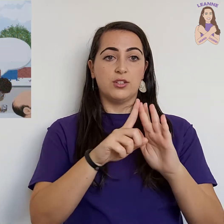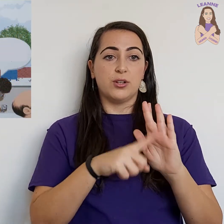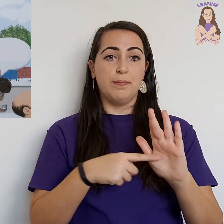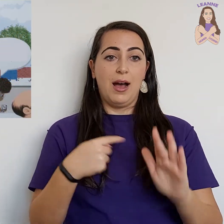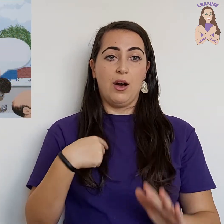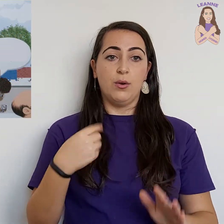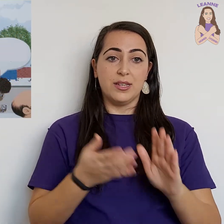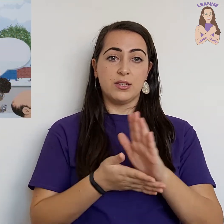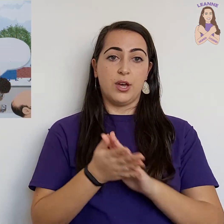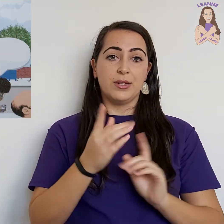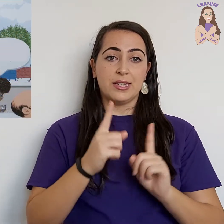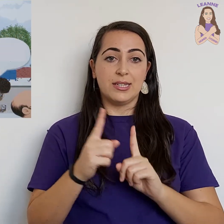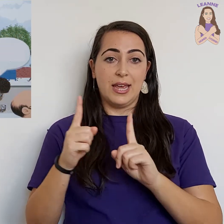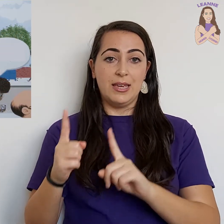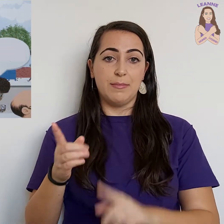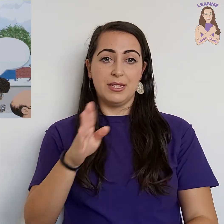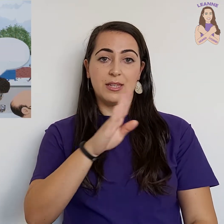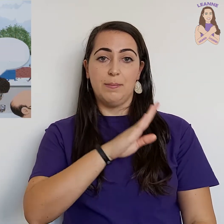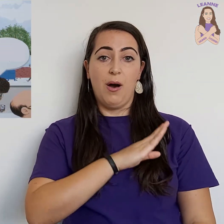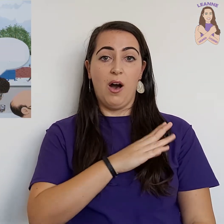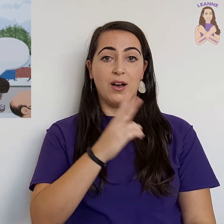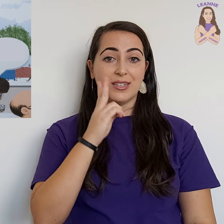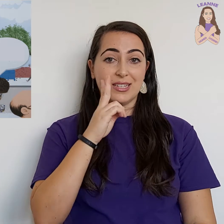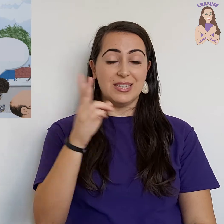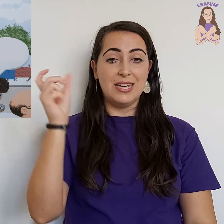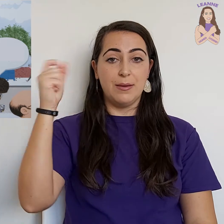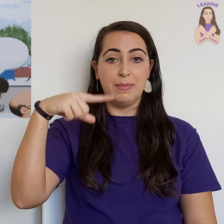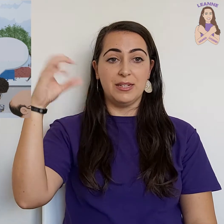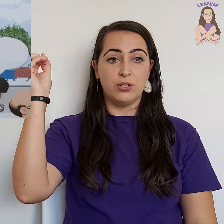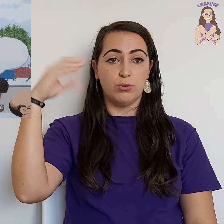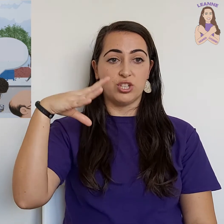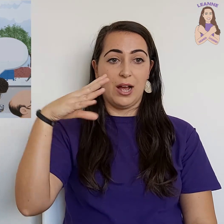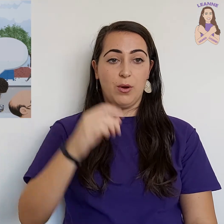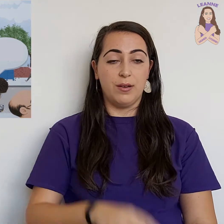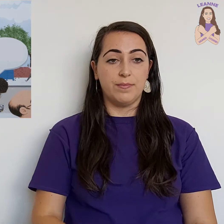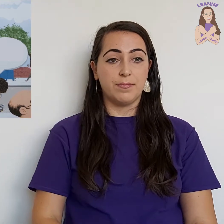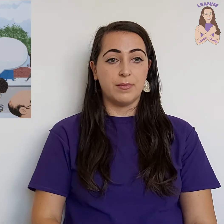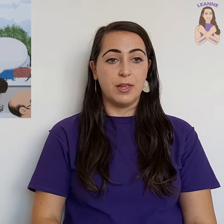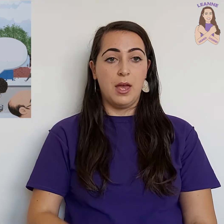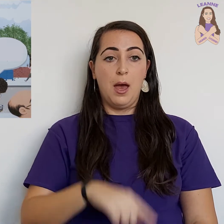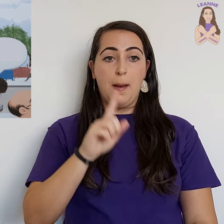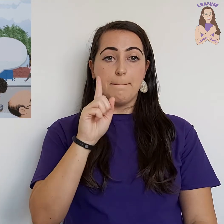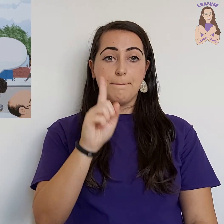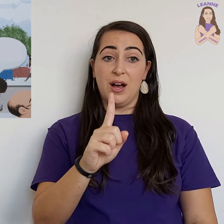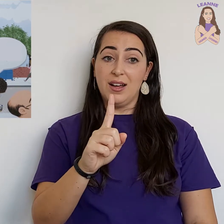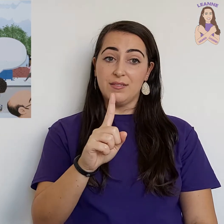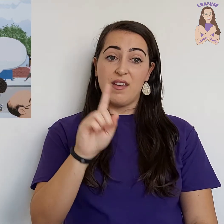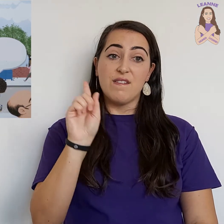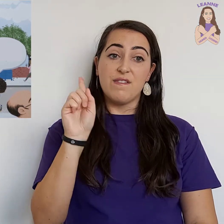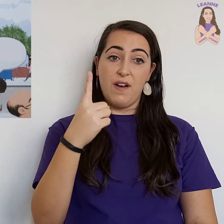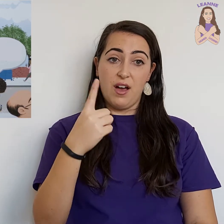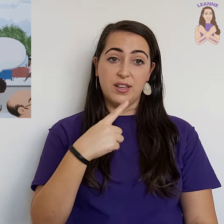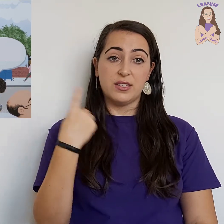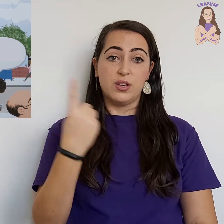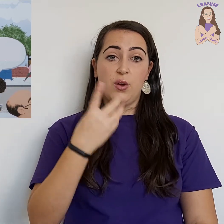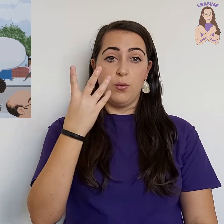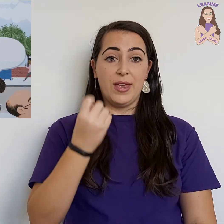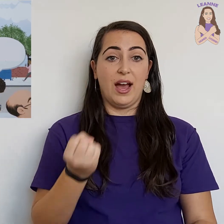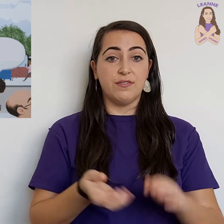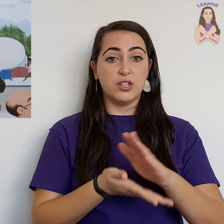Jamal is going to take me to the park to see the meteor shower. But first we have to